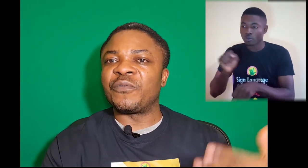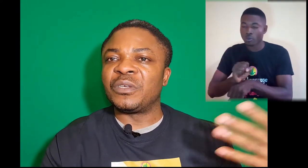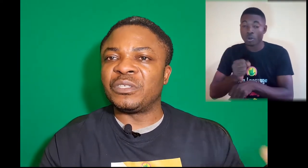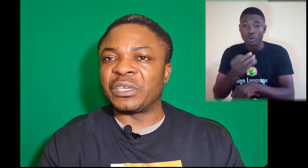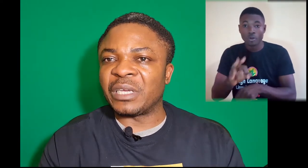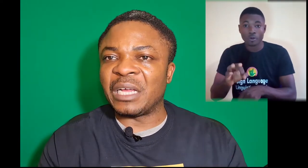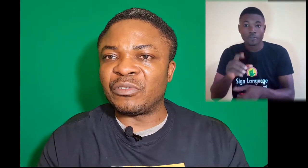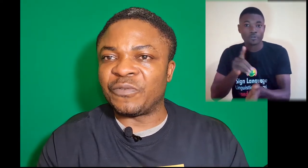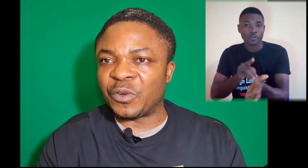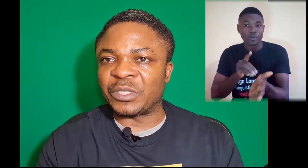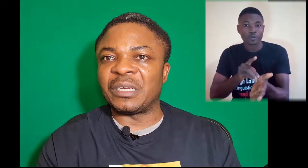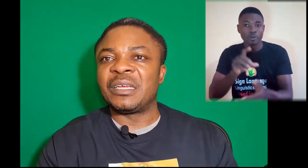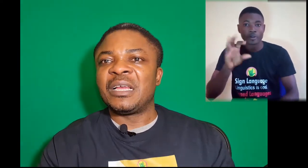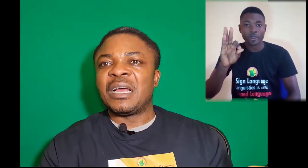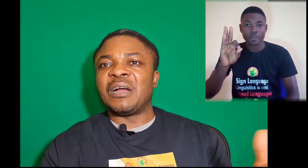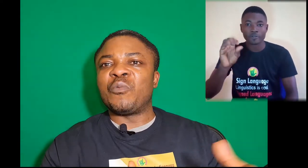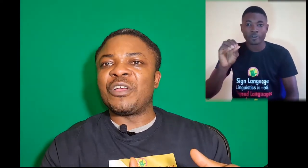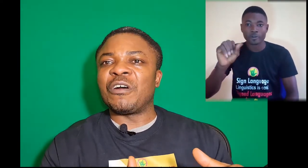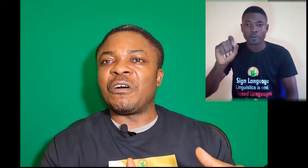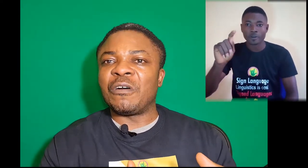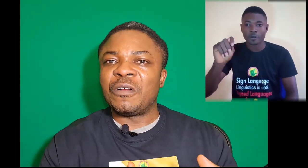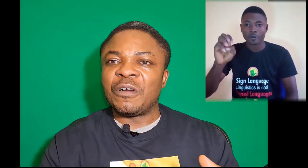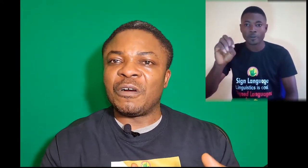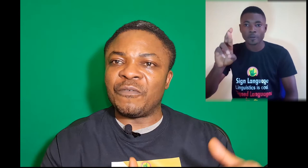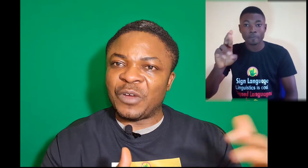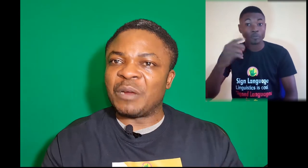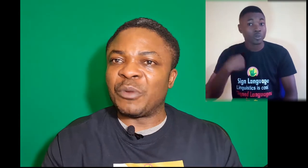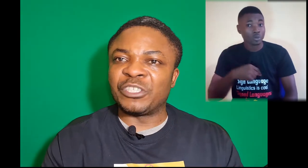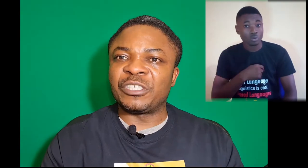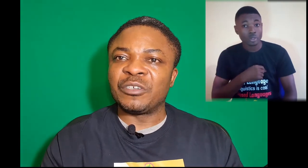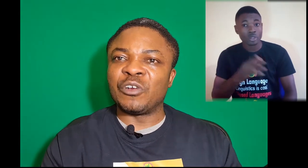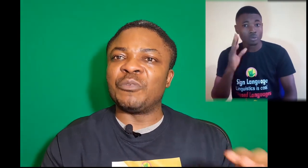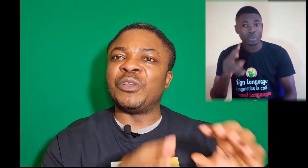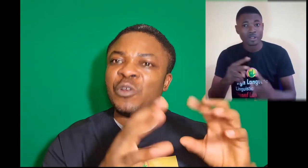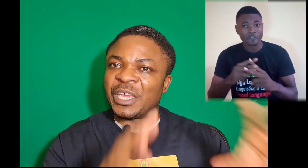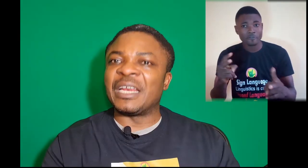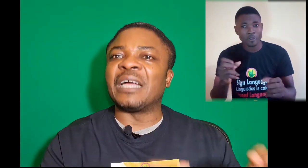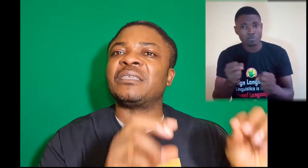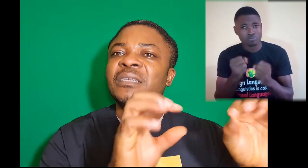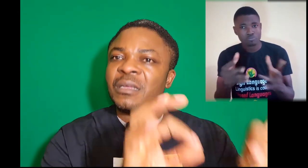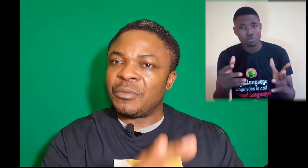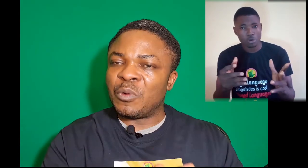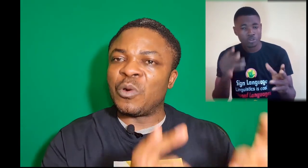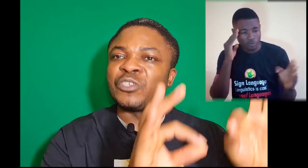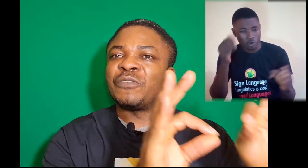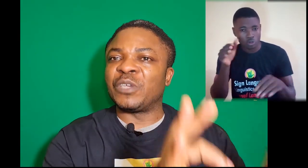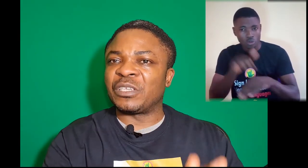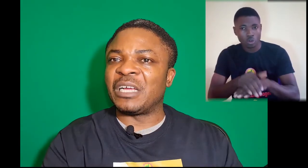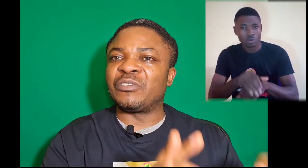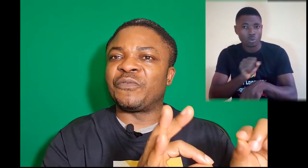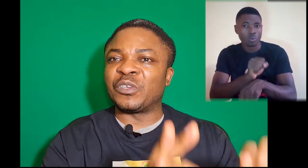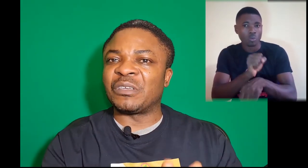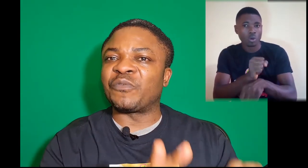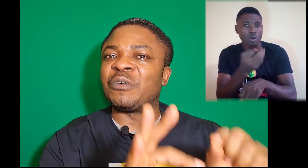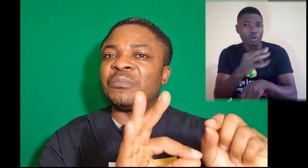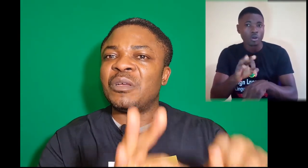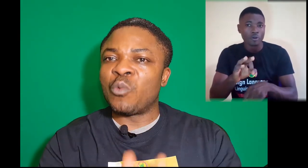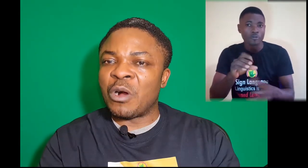Dr. Andrew Foster. And we are very much going to be looking at the works of Dr. Andrew Foster from one